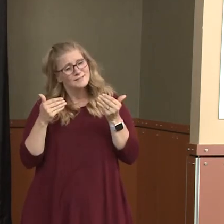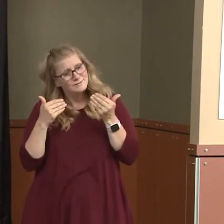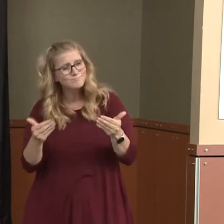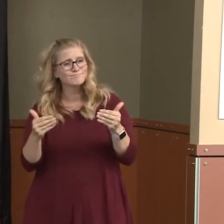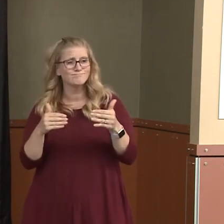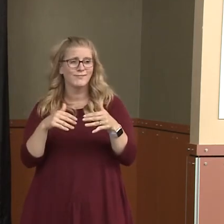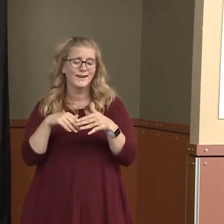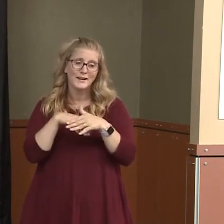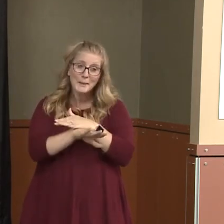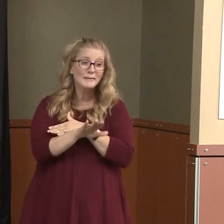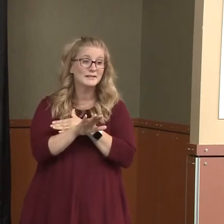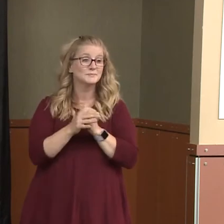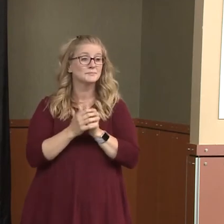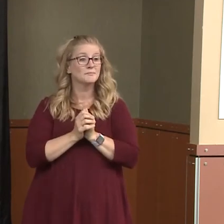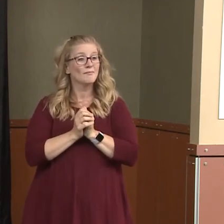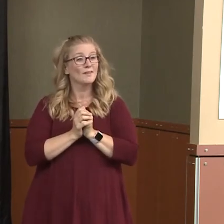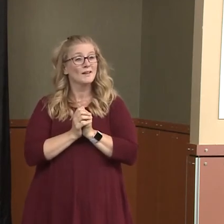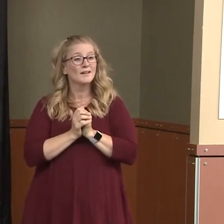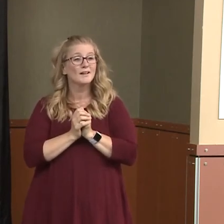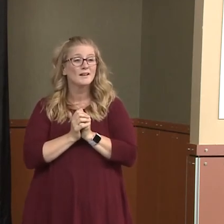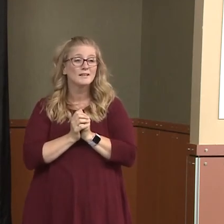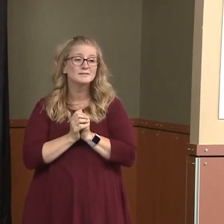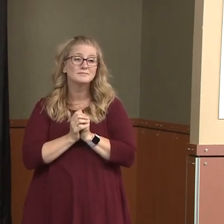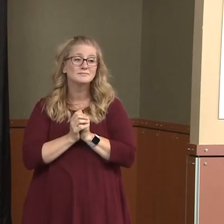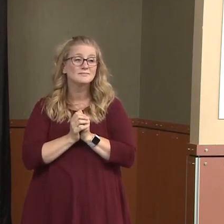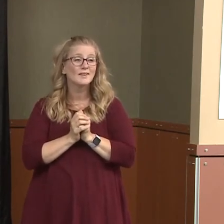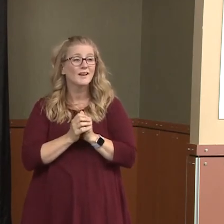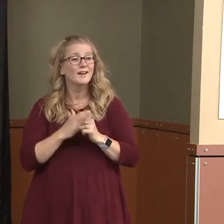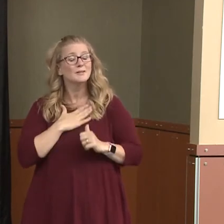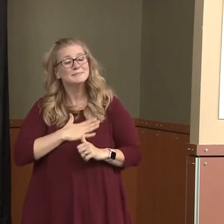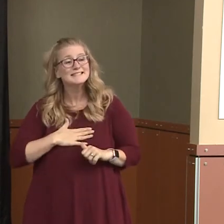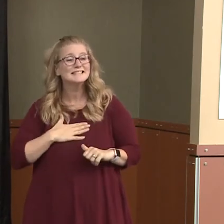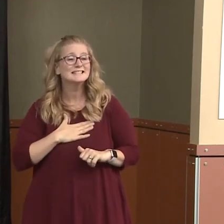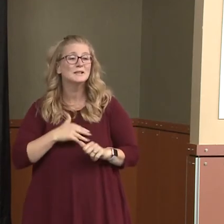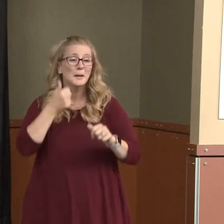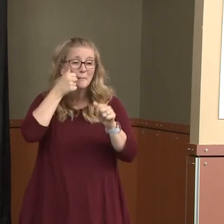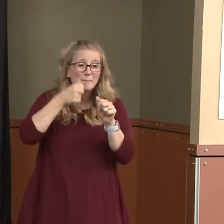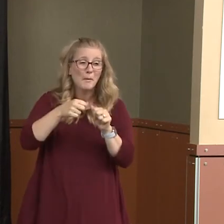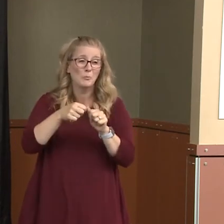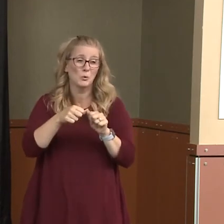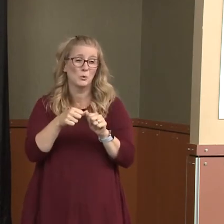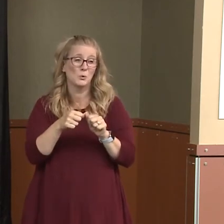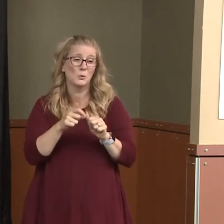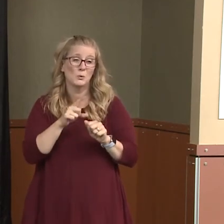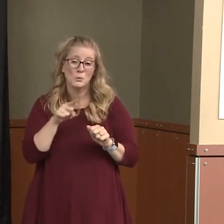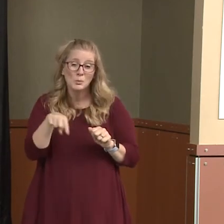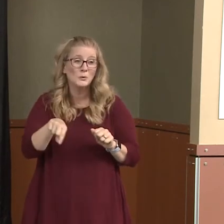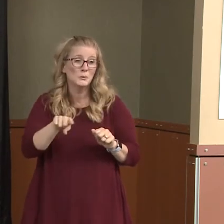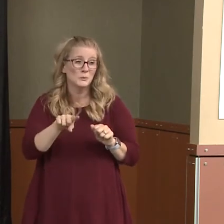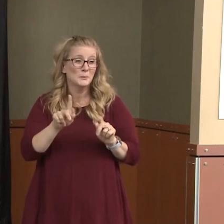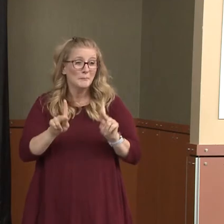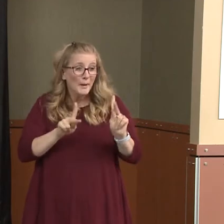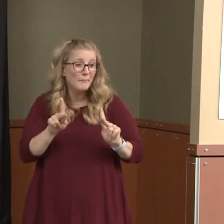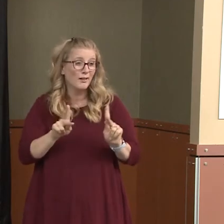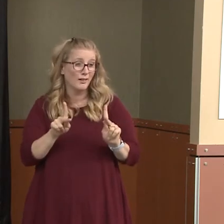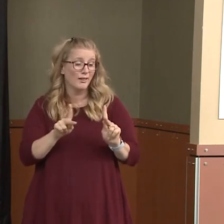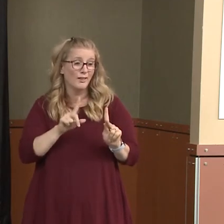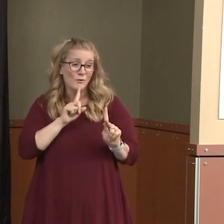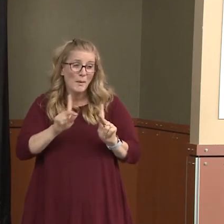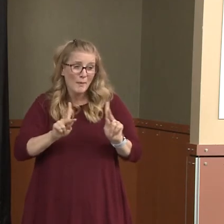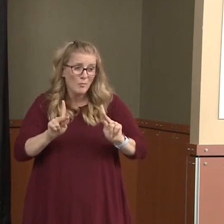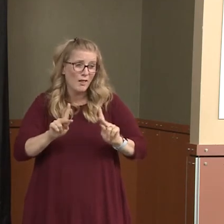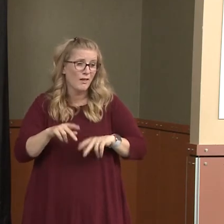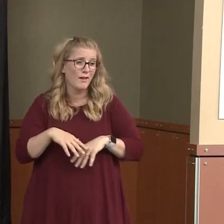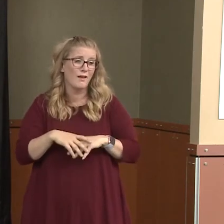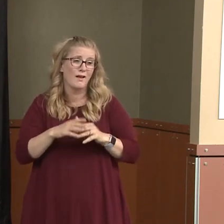They are not supplies. They are people that are dealing with a lot of things. And when we ask the question about caregivers, here's some things they're